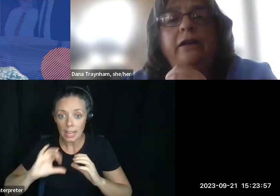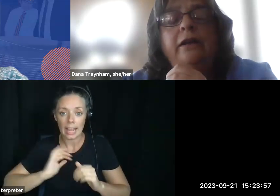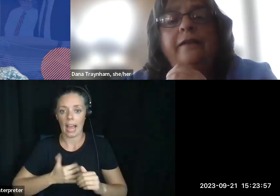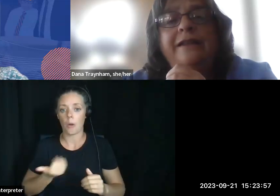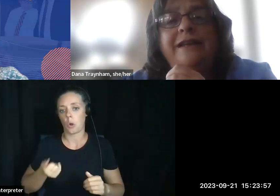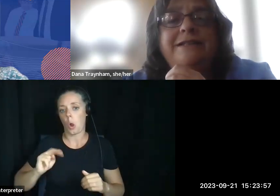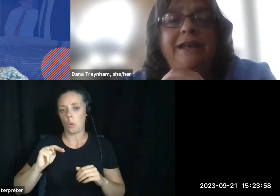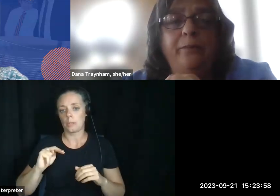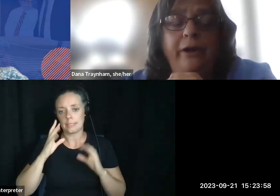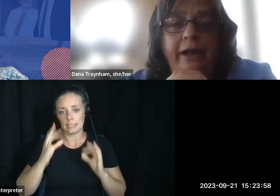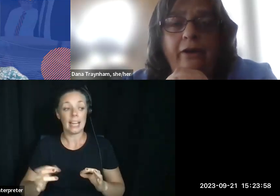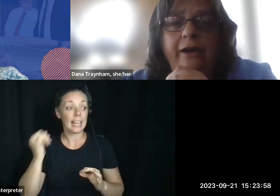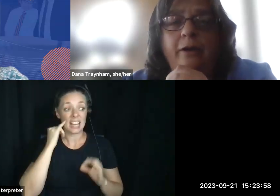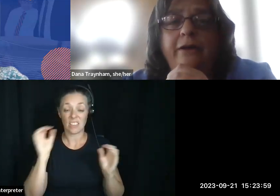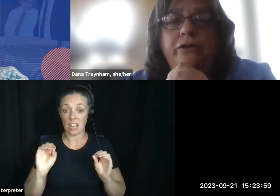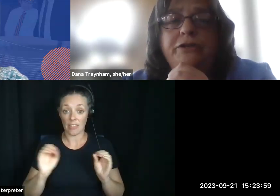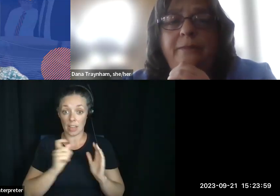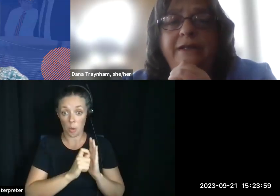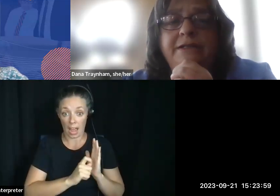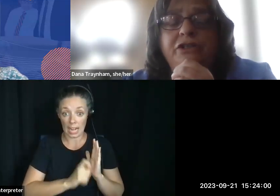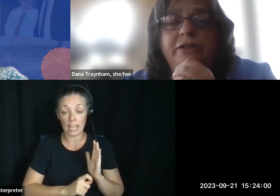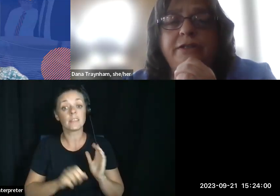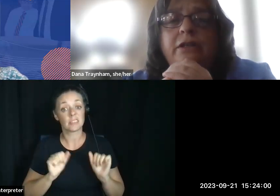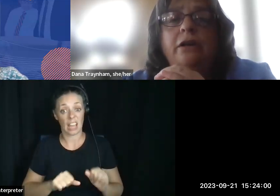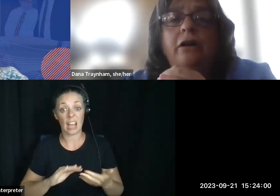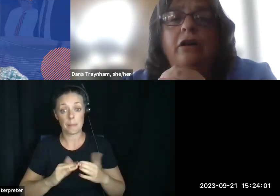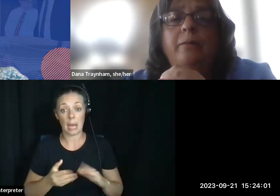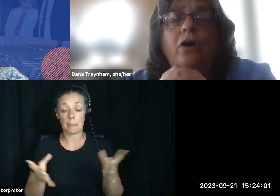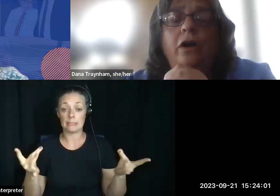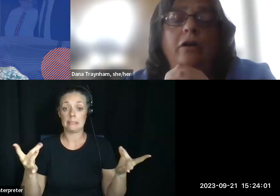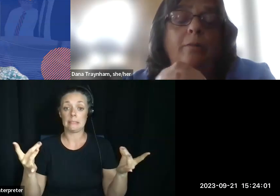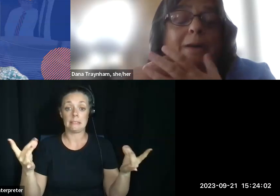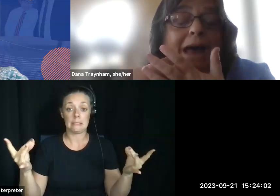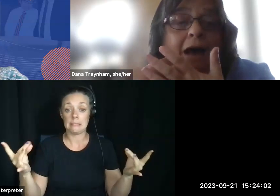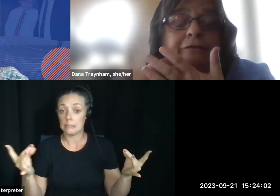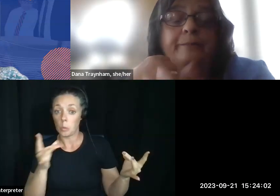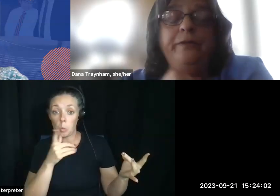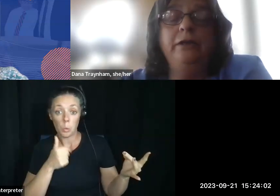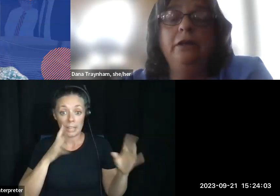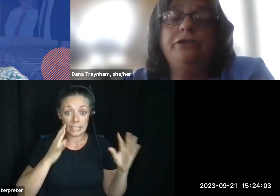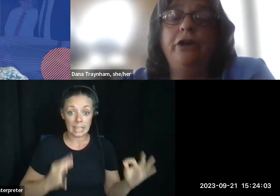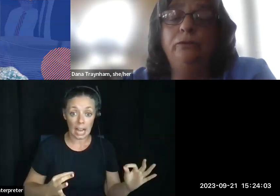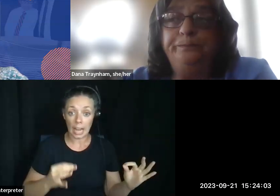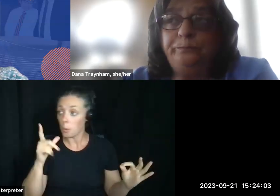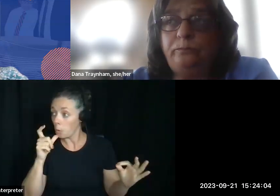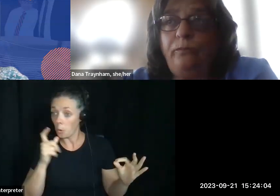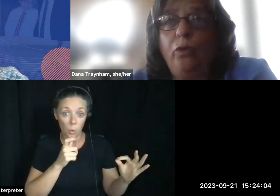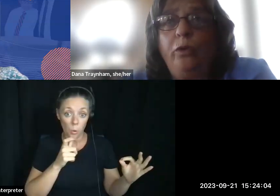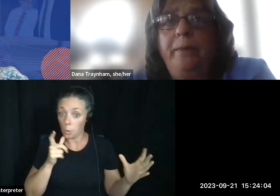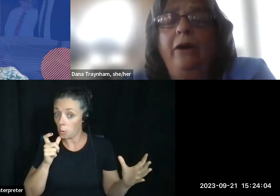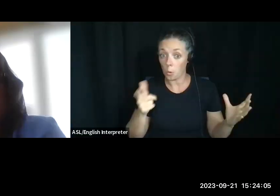writing, then things can get pretty hairy about who's going to make decisions on my behalf. So